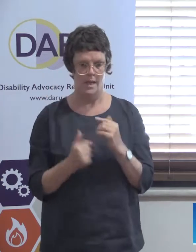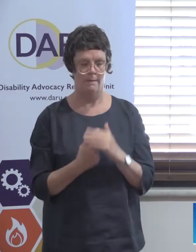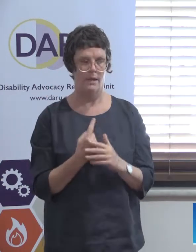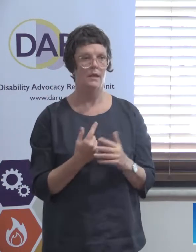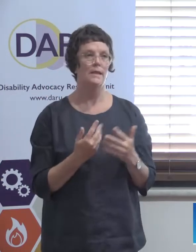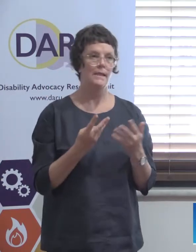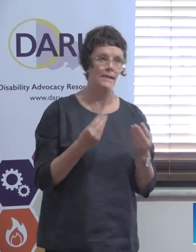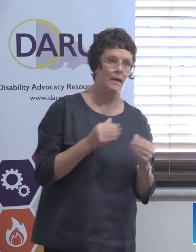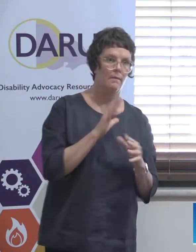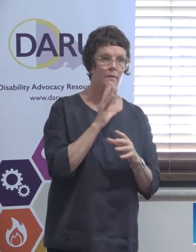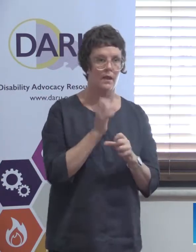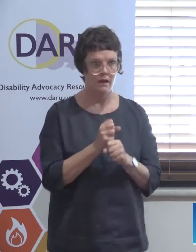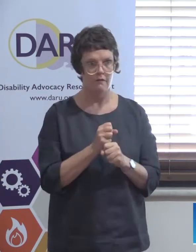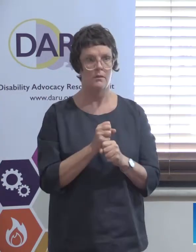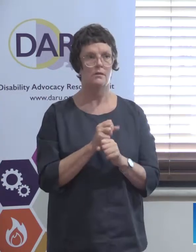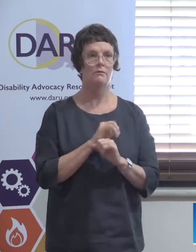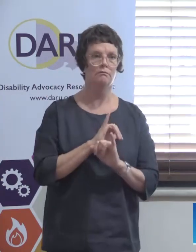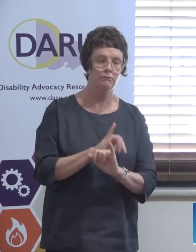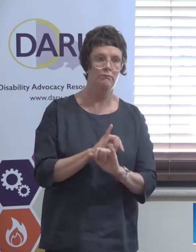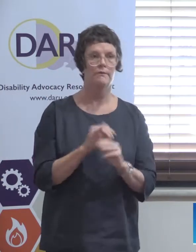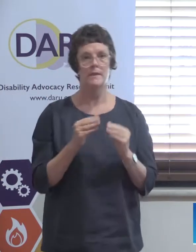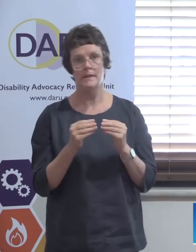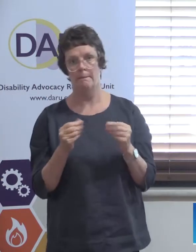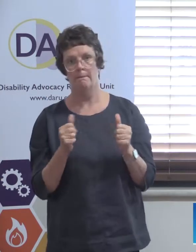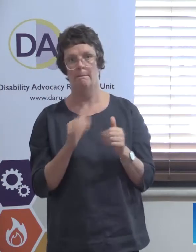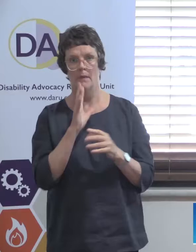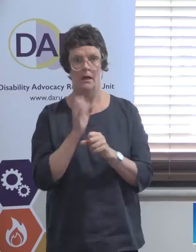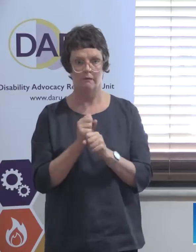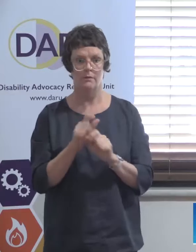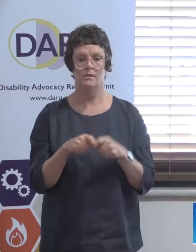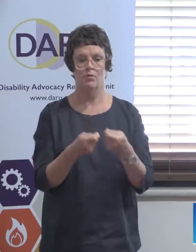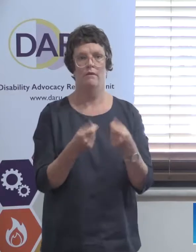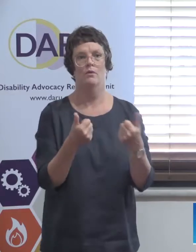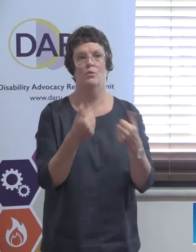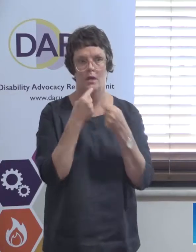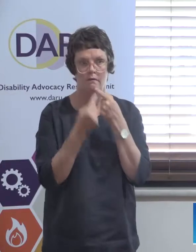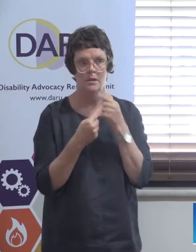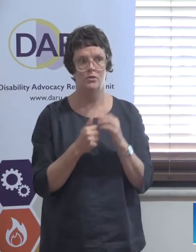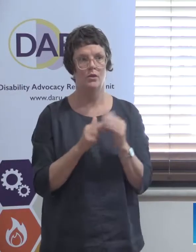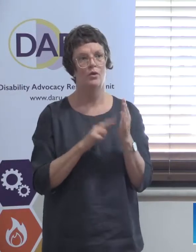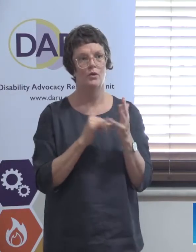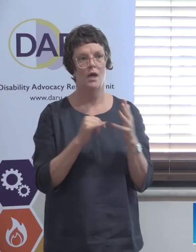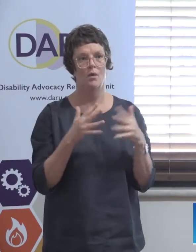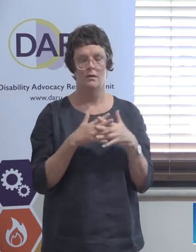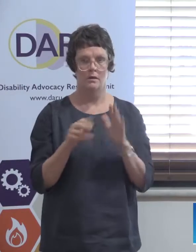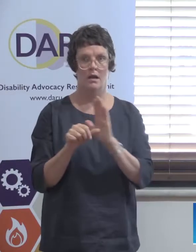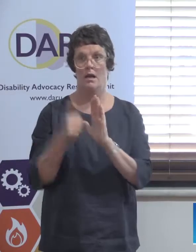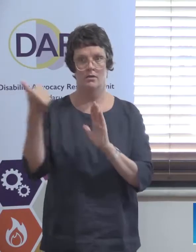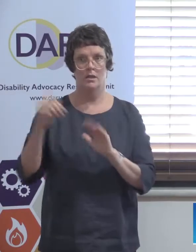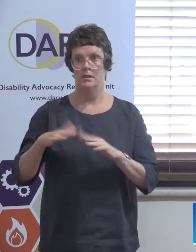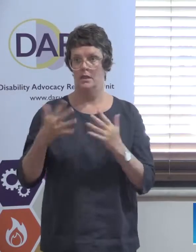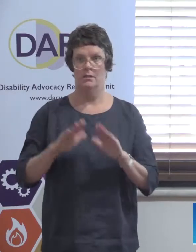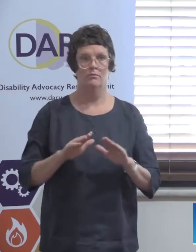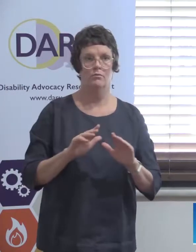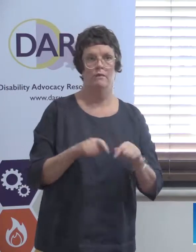And New South Wales, I think, in particular, provided almost nothing. Well, I think. I don't know about Victoria. Anyway, it just... It